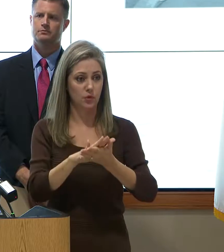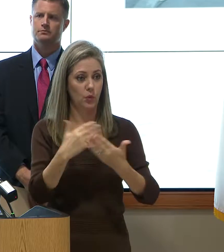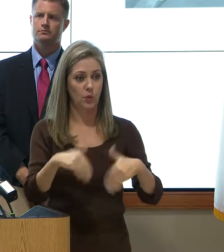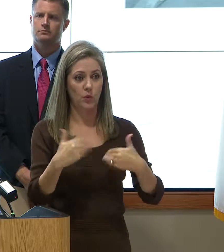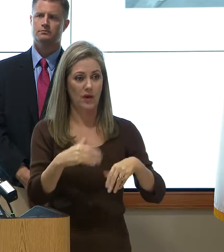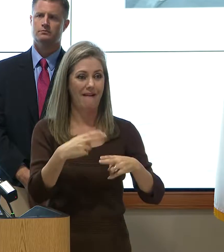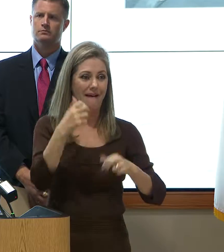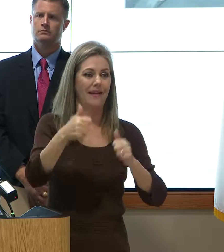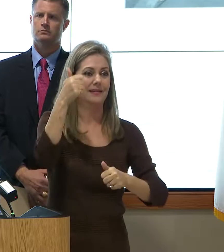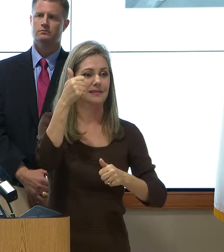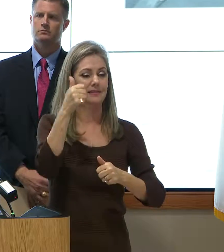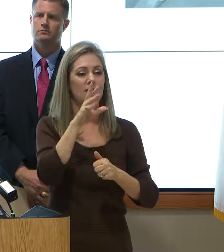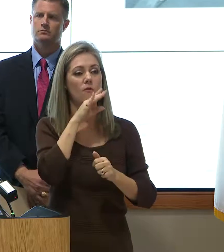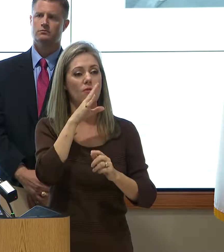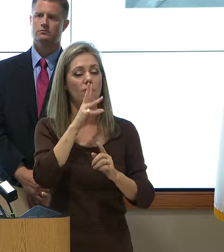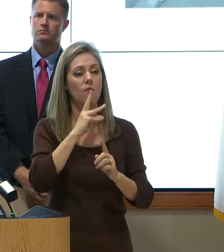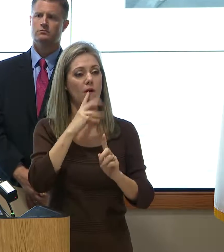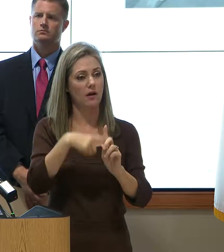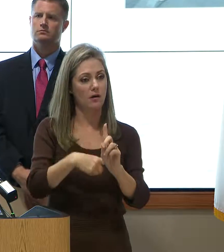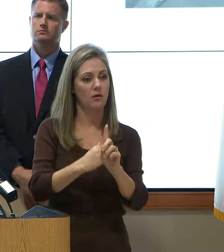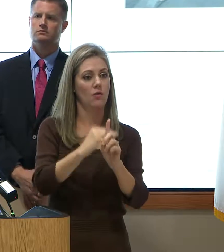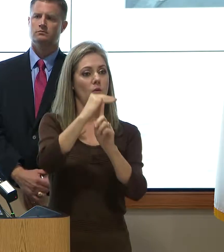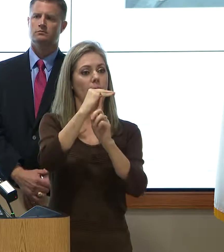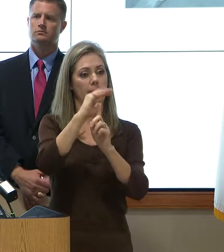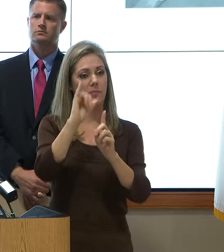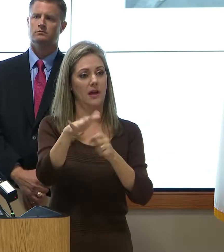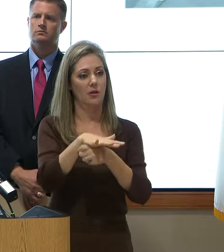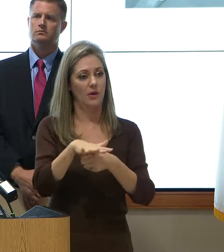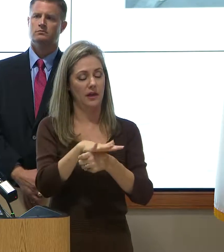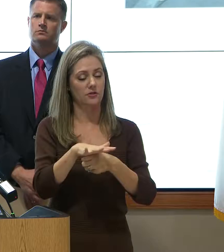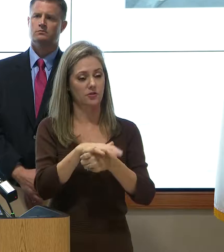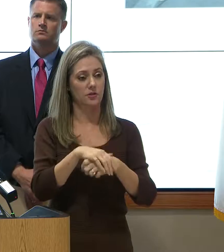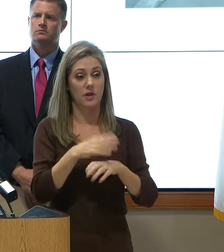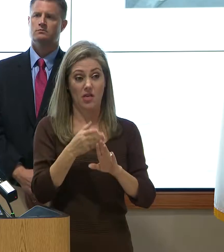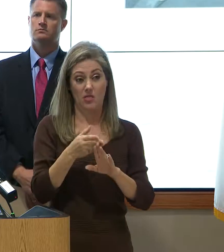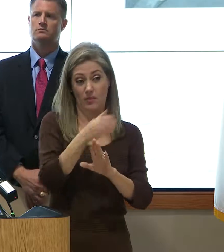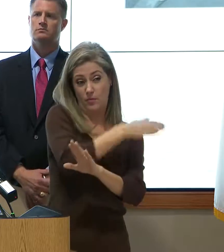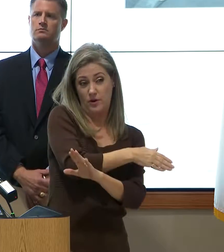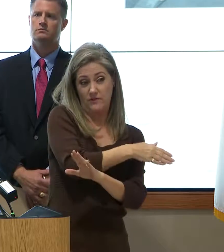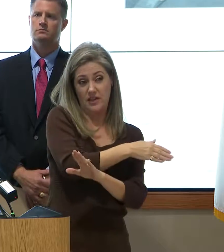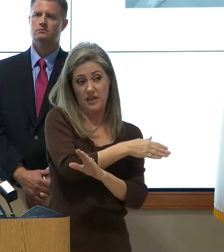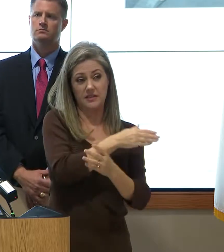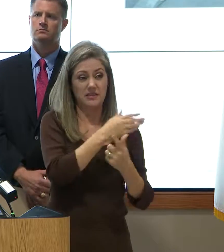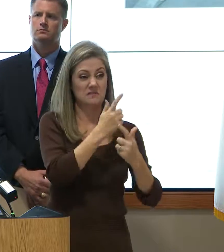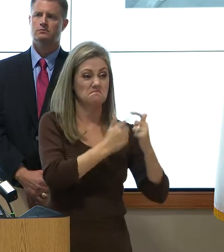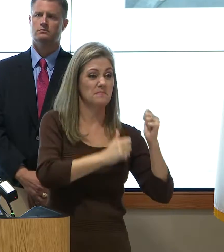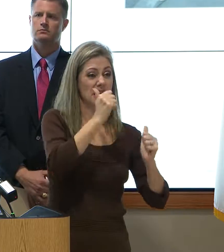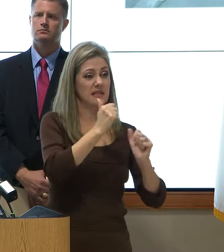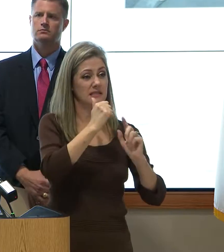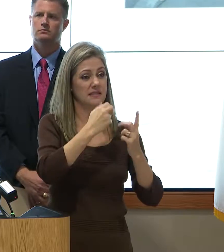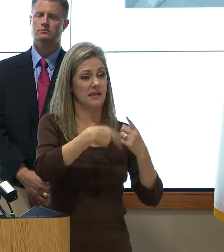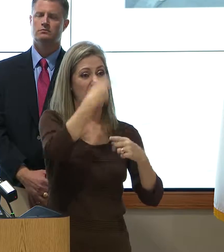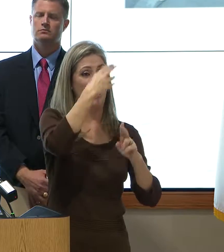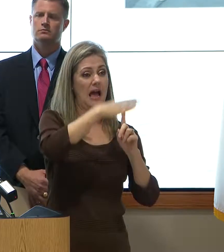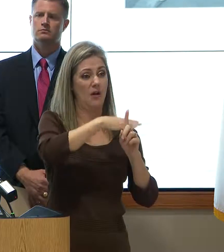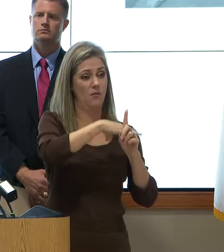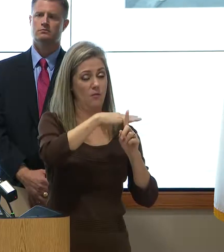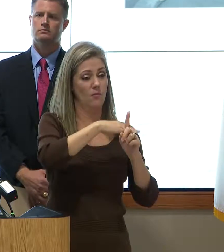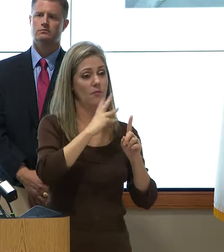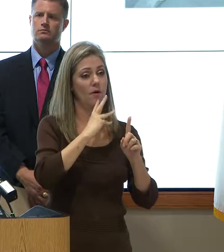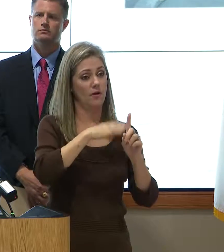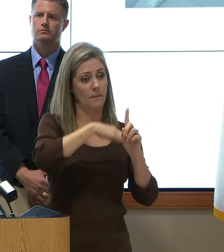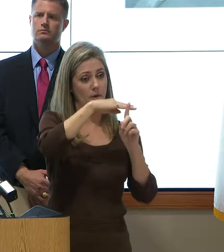highest water level has ever gotten at those locations. The previous greatest high-water marking effort we ever attempted